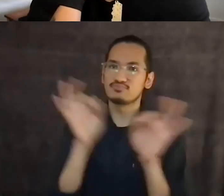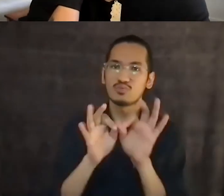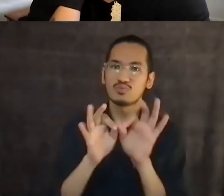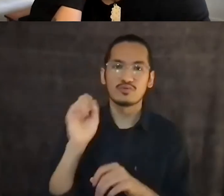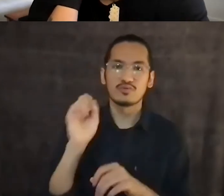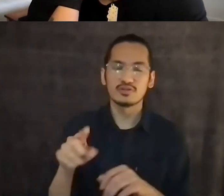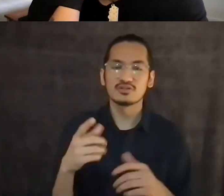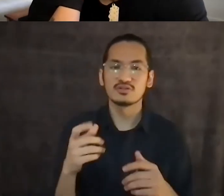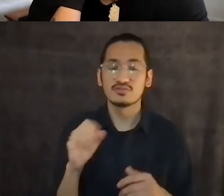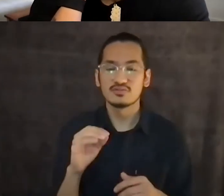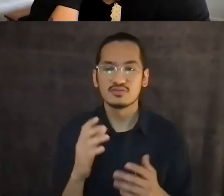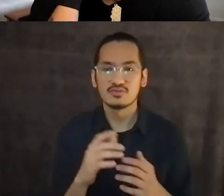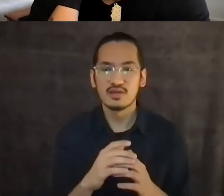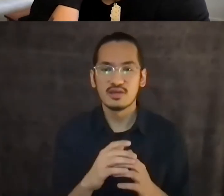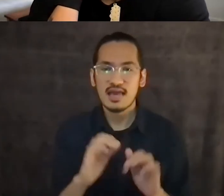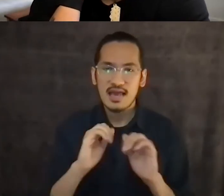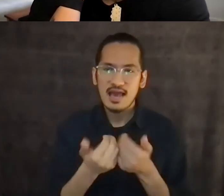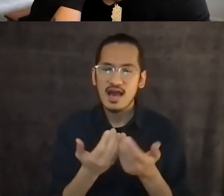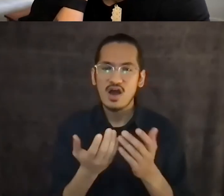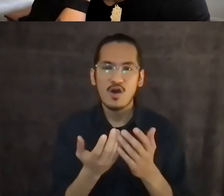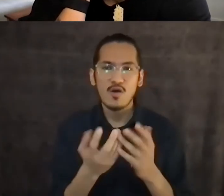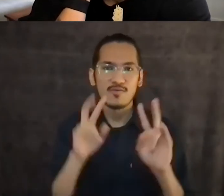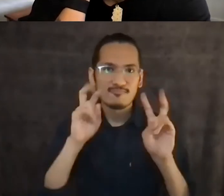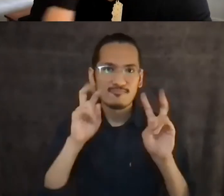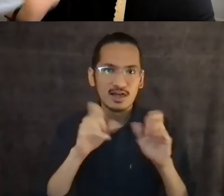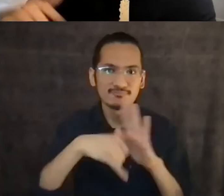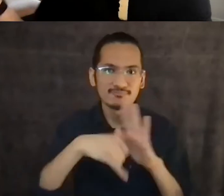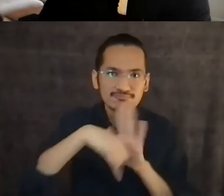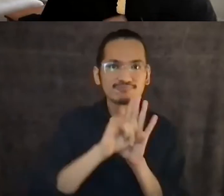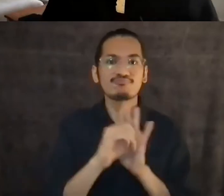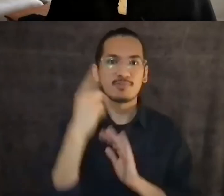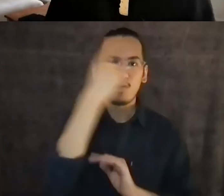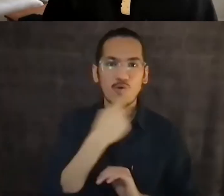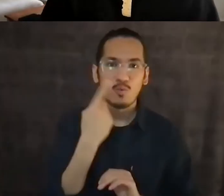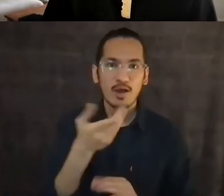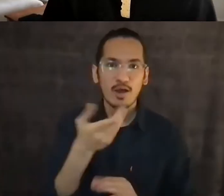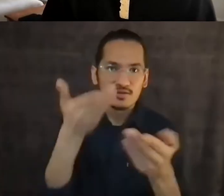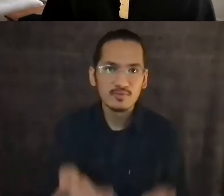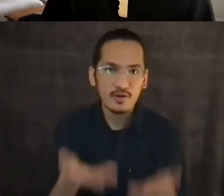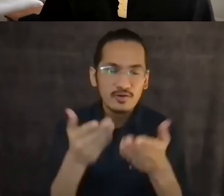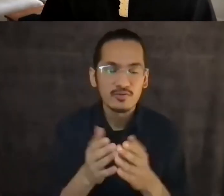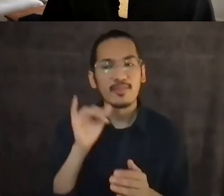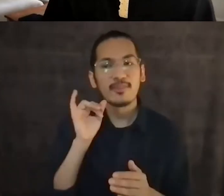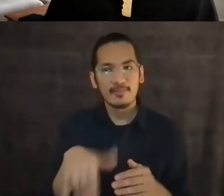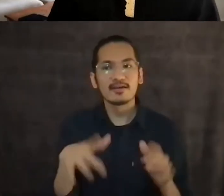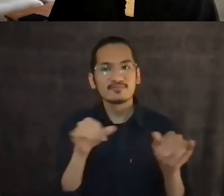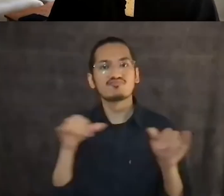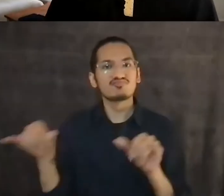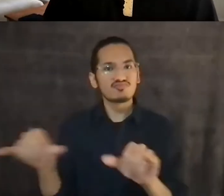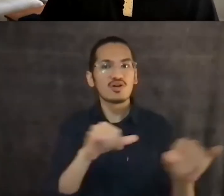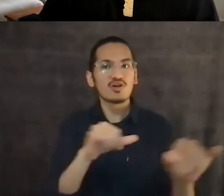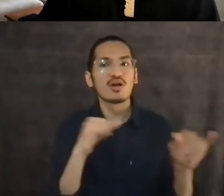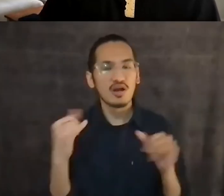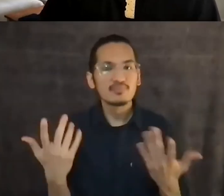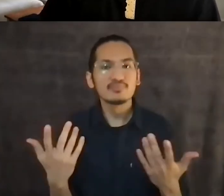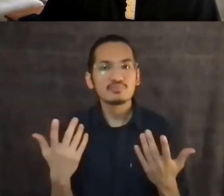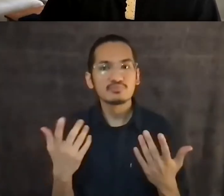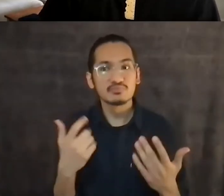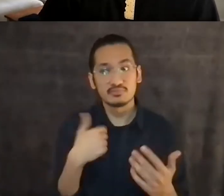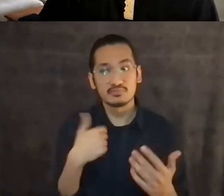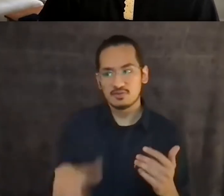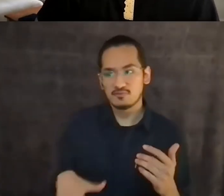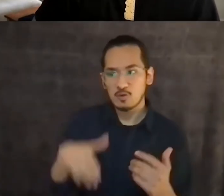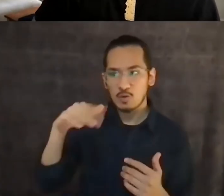that, that question, how much Hawaiian are you was really common when I was growing up. It's a little less common now because people are starting to realize that, um,